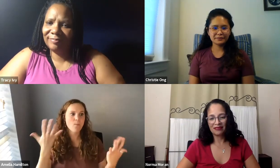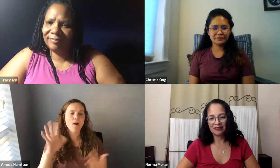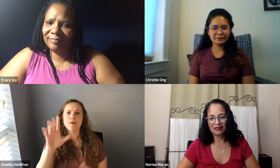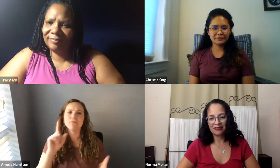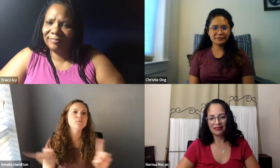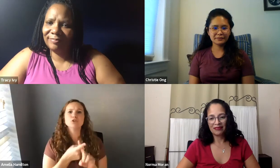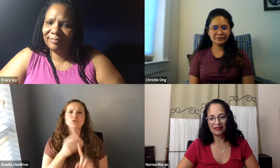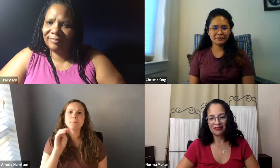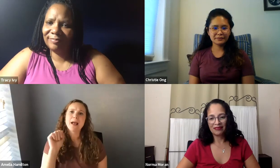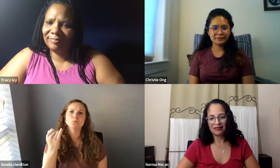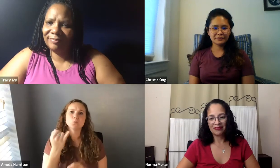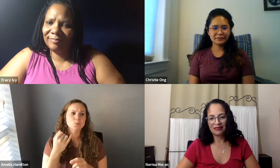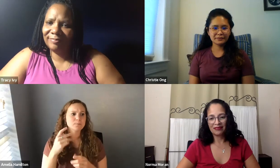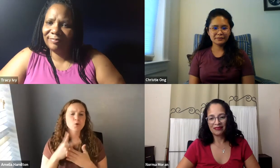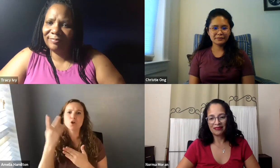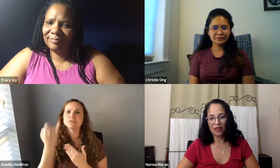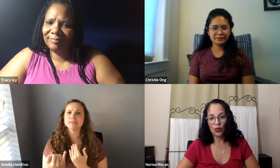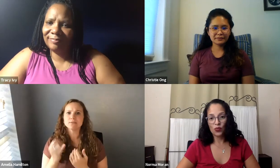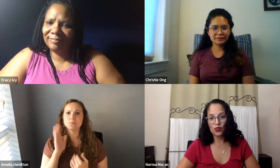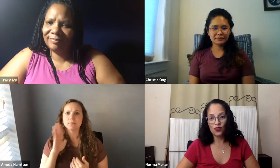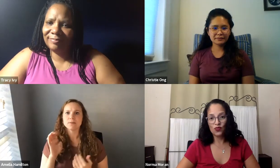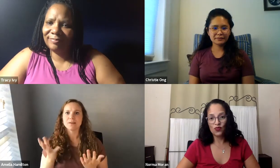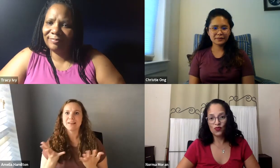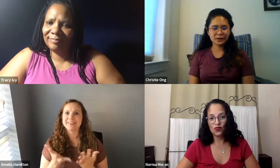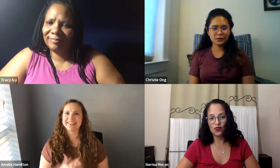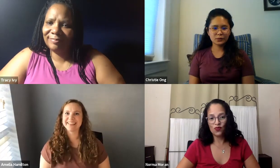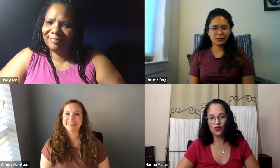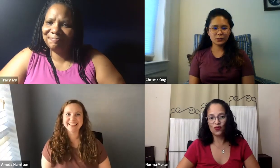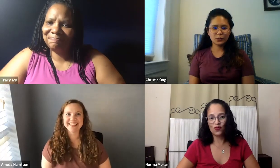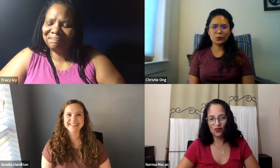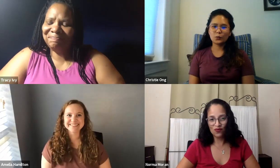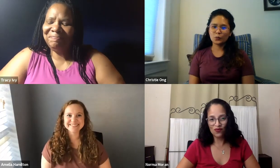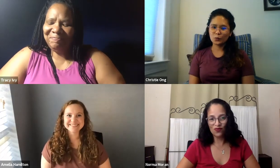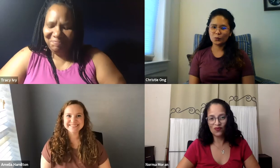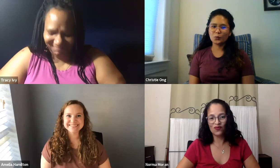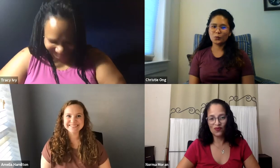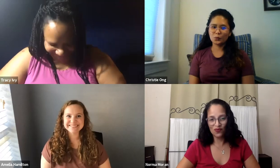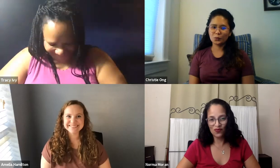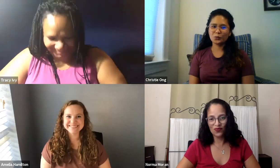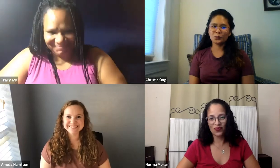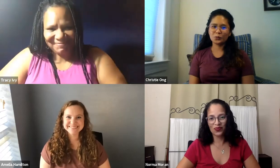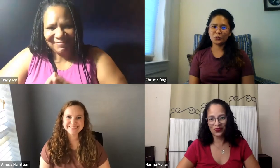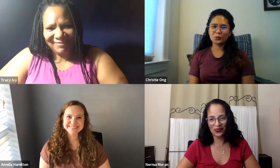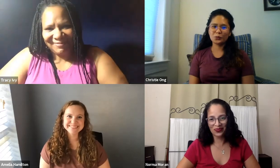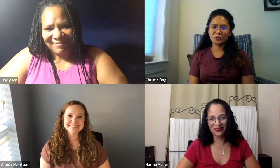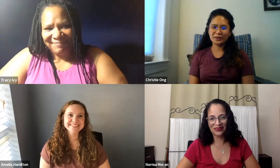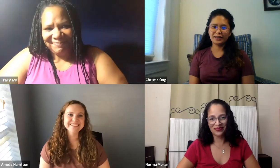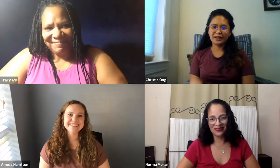Amelia saying, if you were president of NTID today, what would your first major project be?